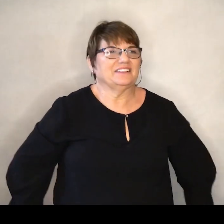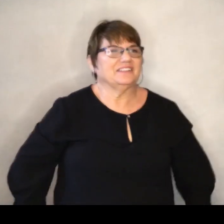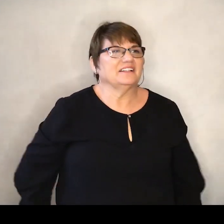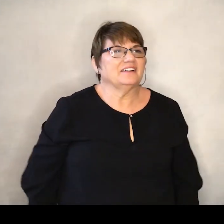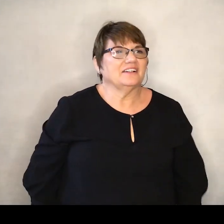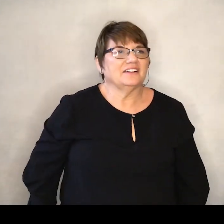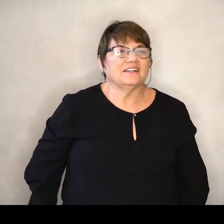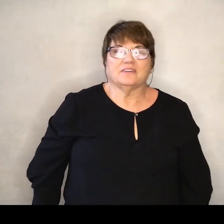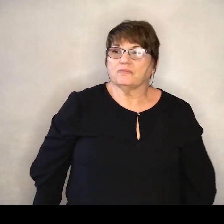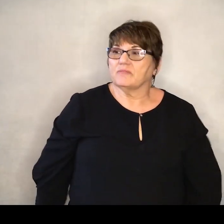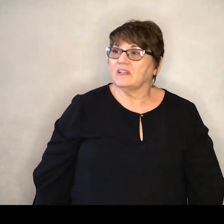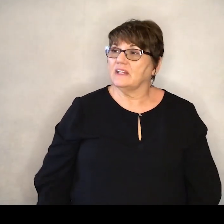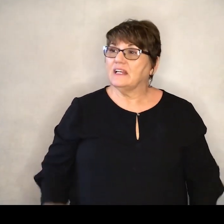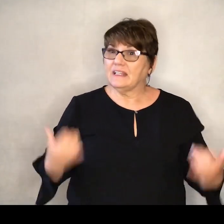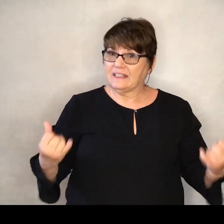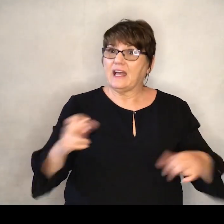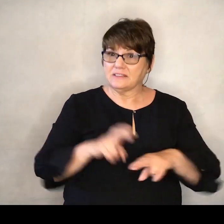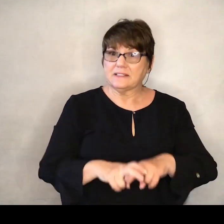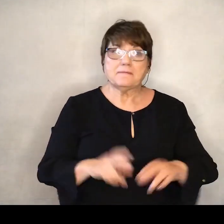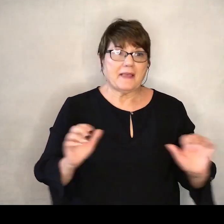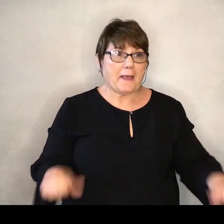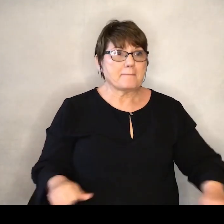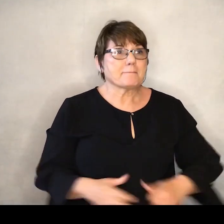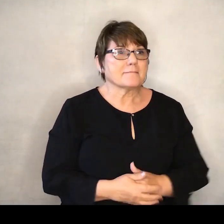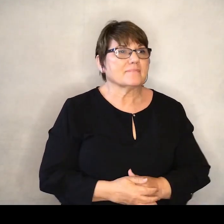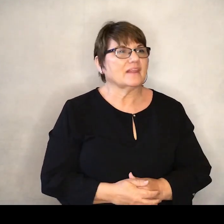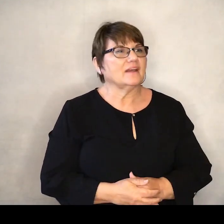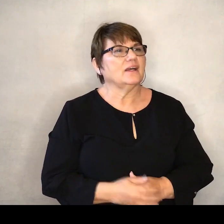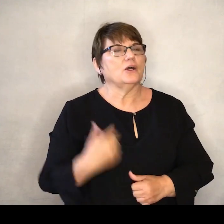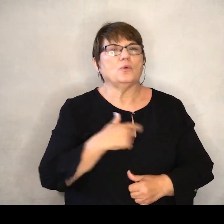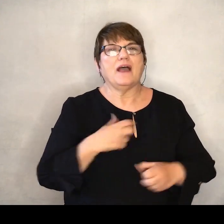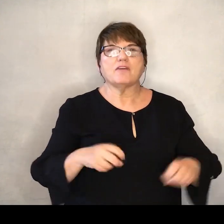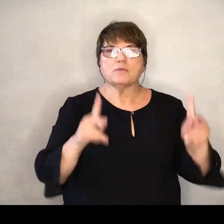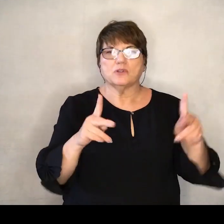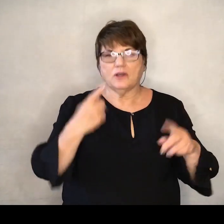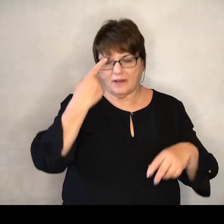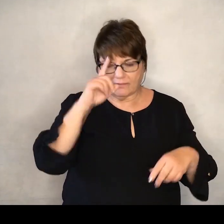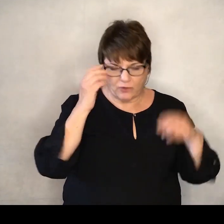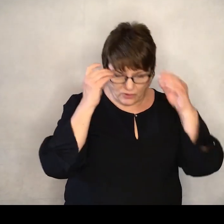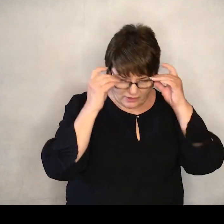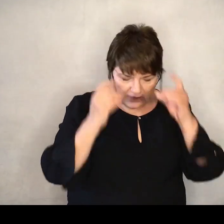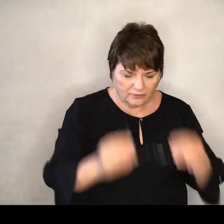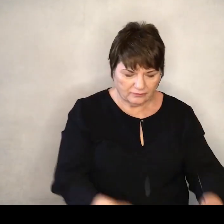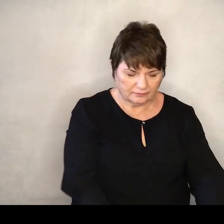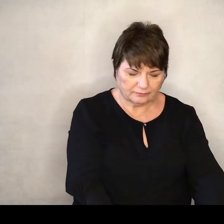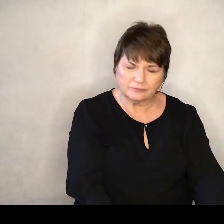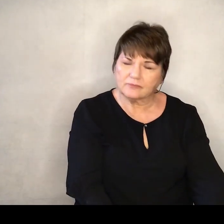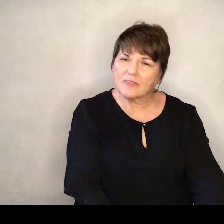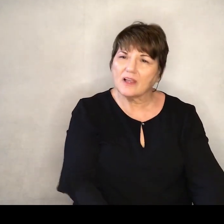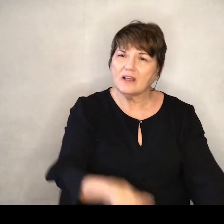It's at this time in the service that we provide an opportunity for our offering to be taken